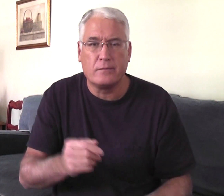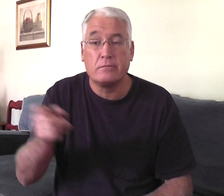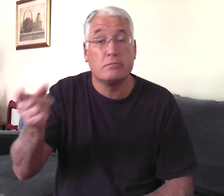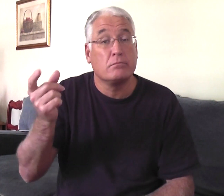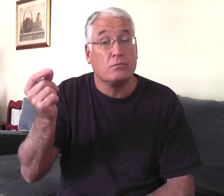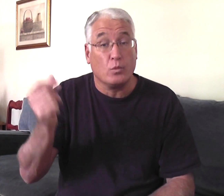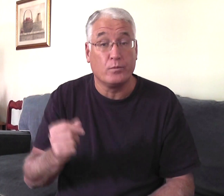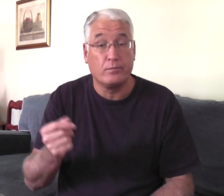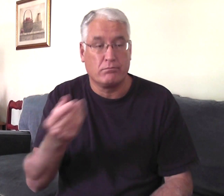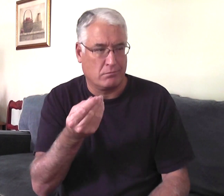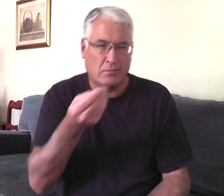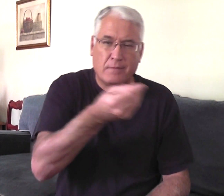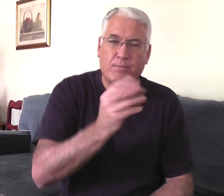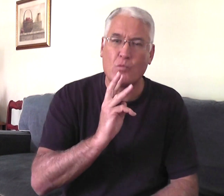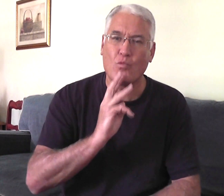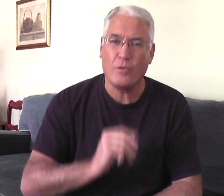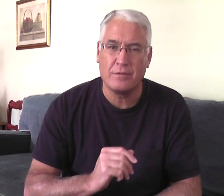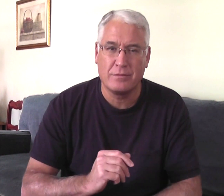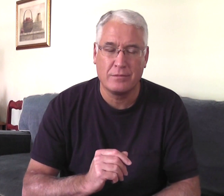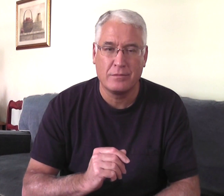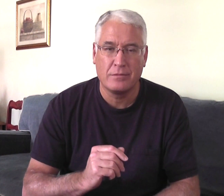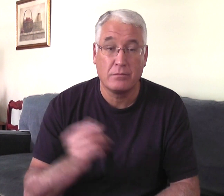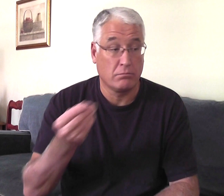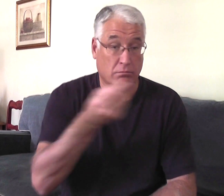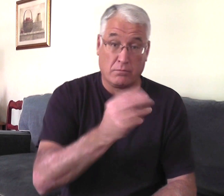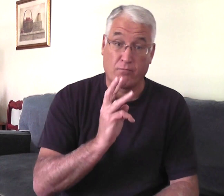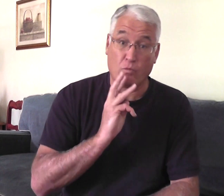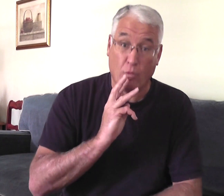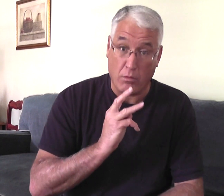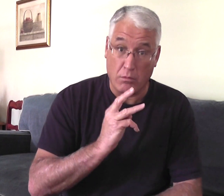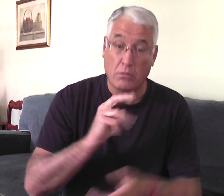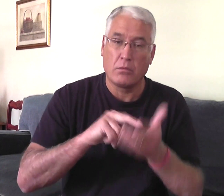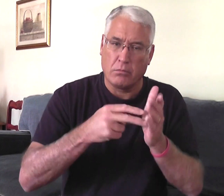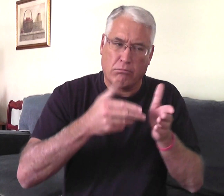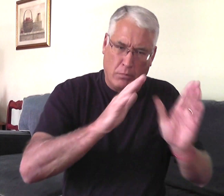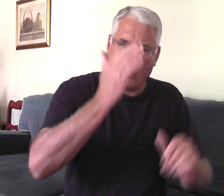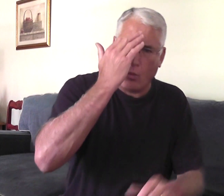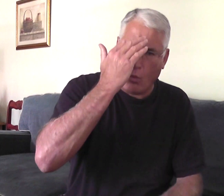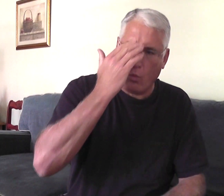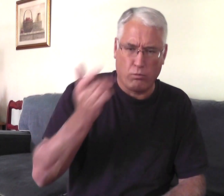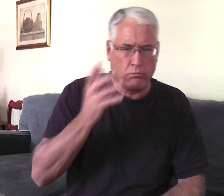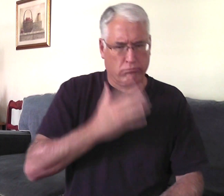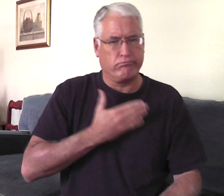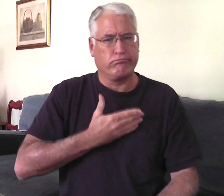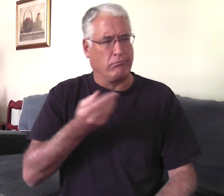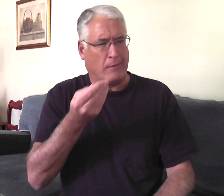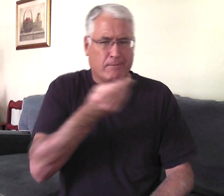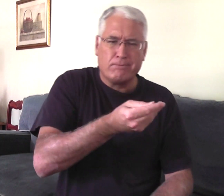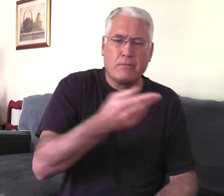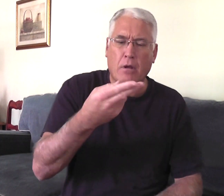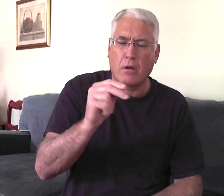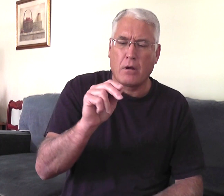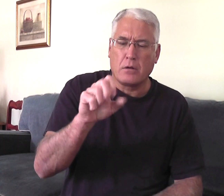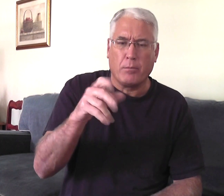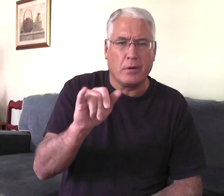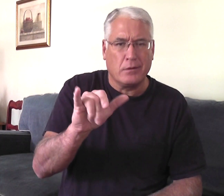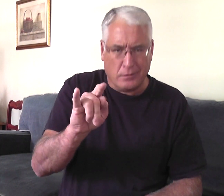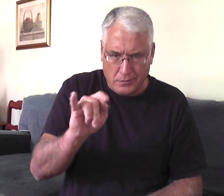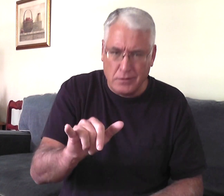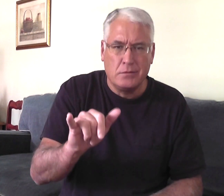what would they do? Well, they would be thirsty, of course, so someone would offer them some water and they would take the